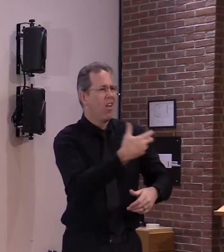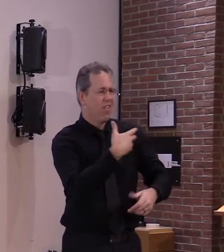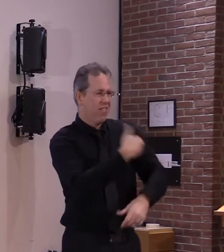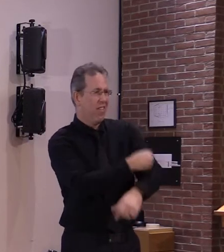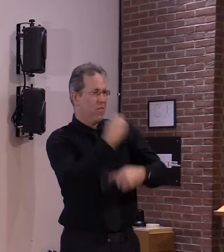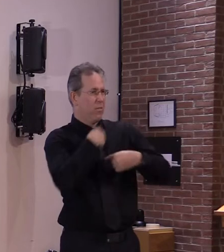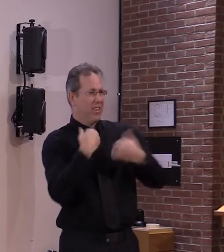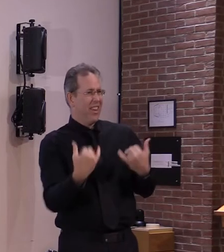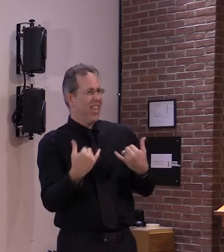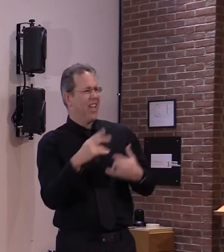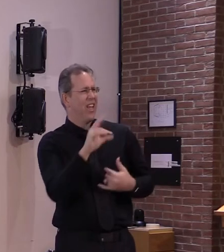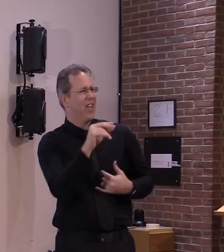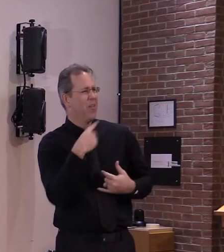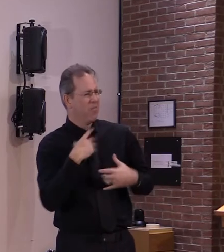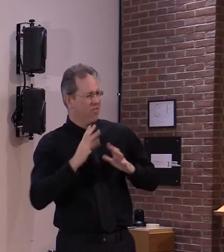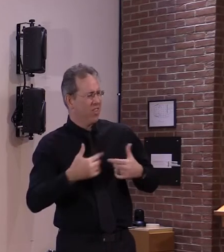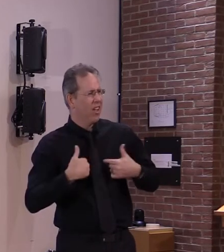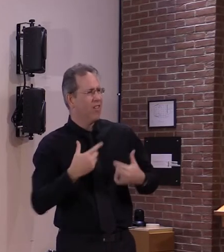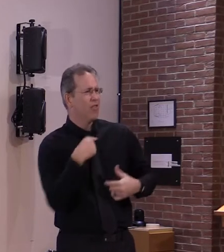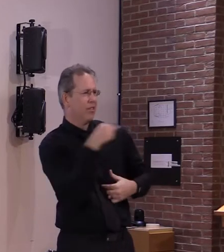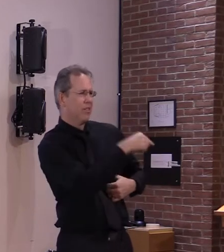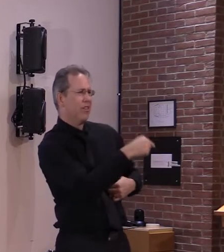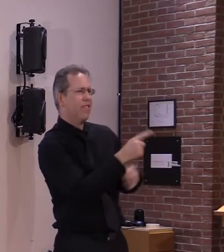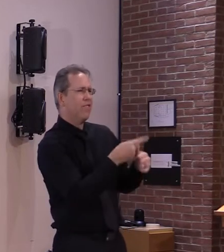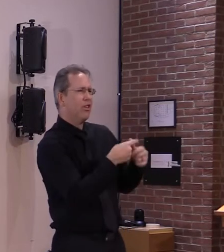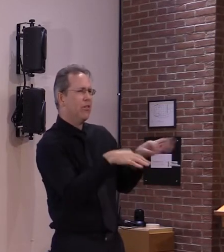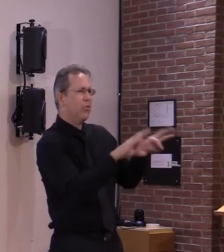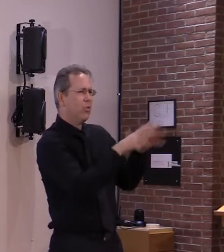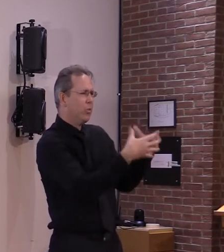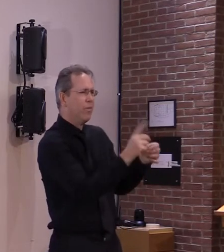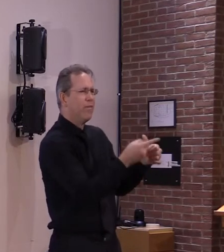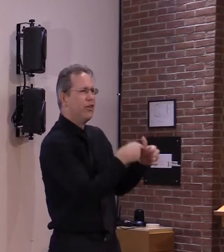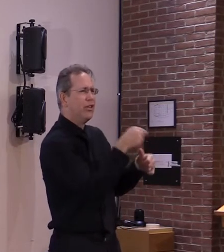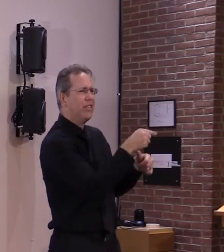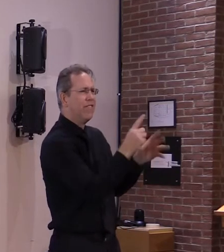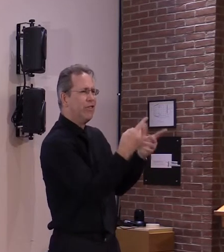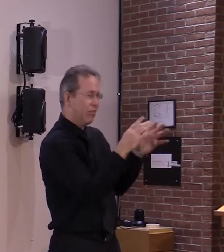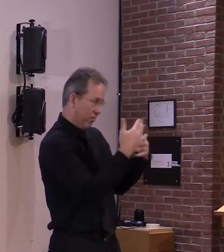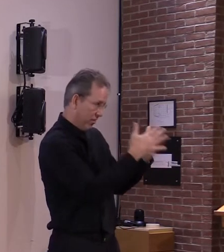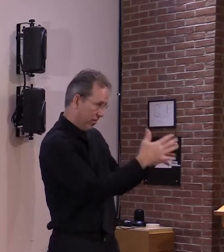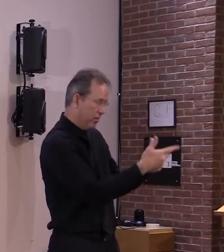turn i'm not going to jump to the front of the line for the sake of saving myself